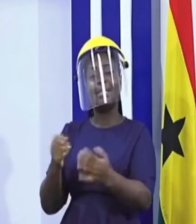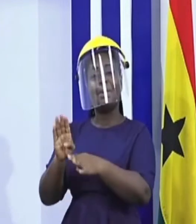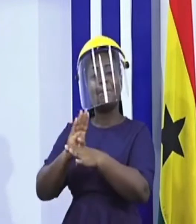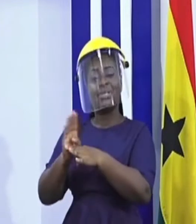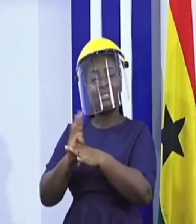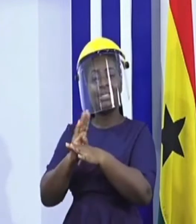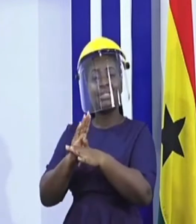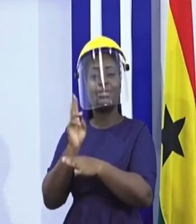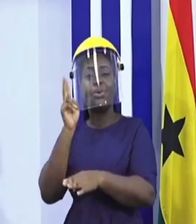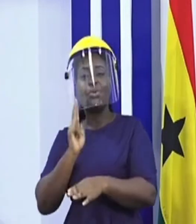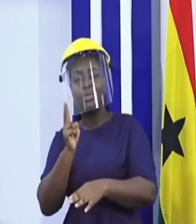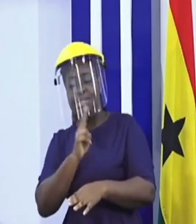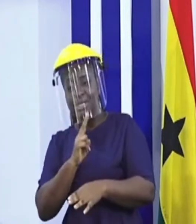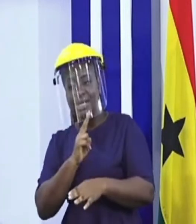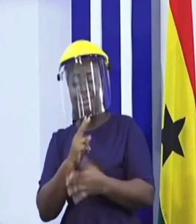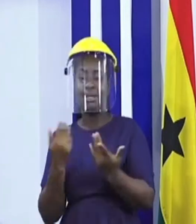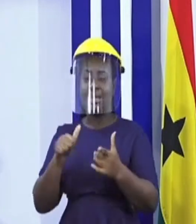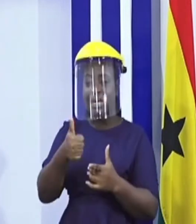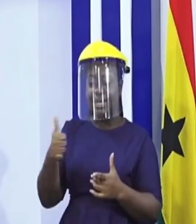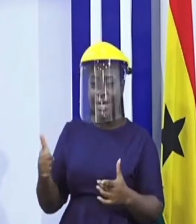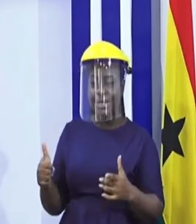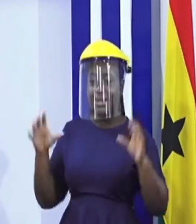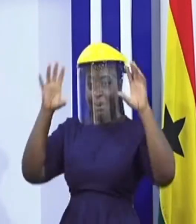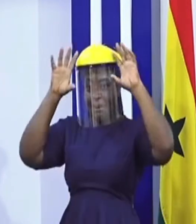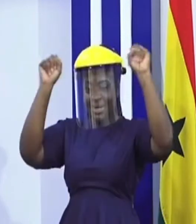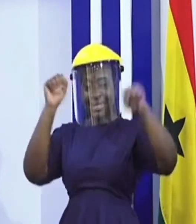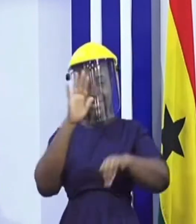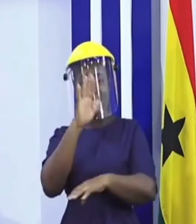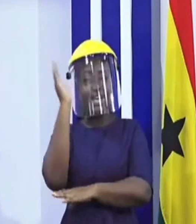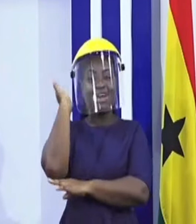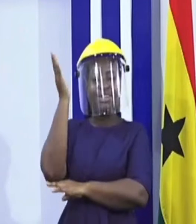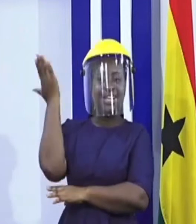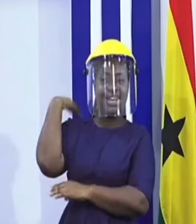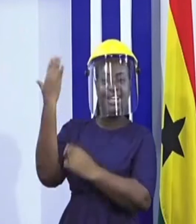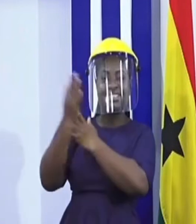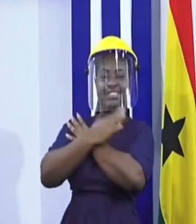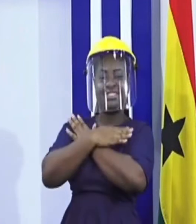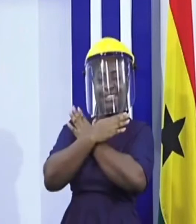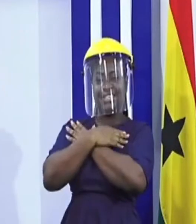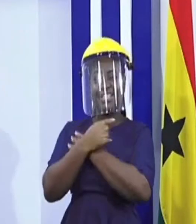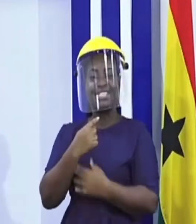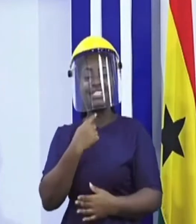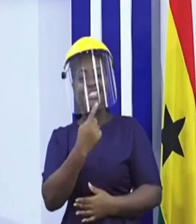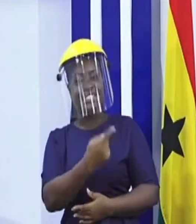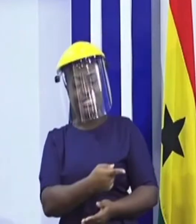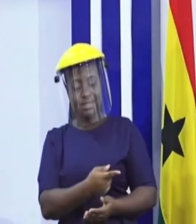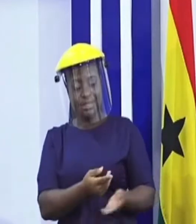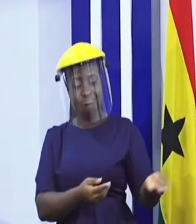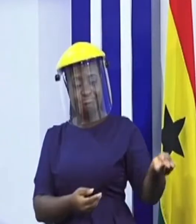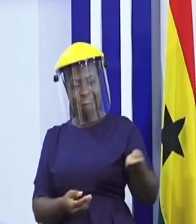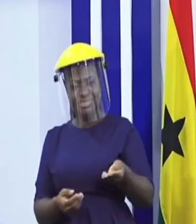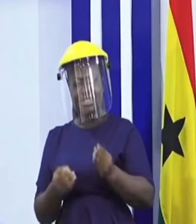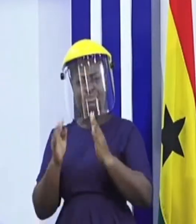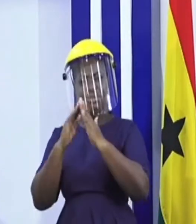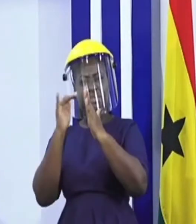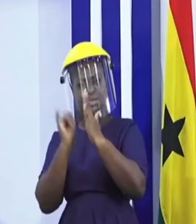sector, the President, in his address the last Sunday, is setting restrictions on the